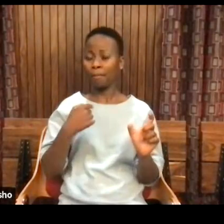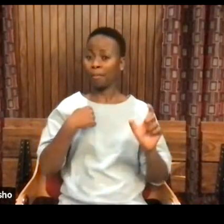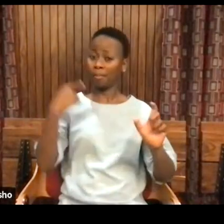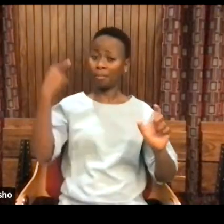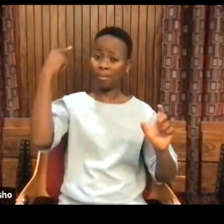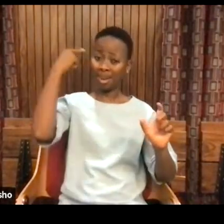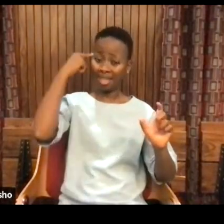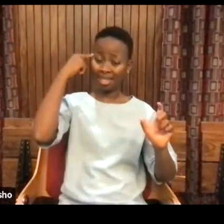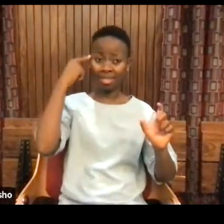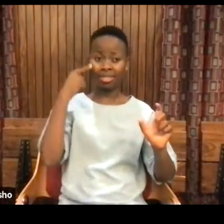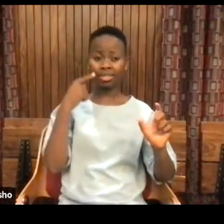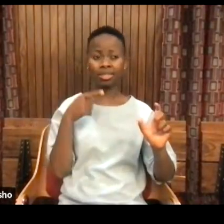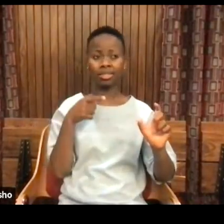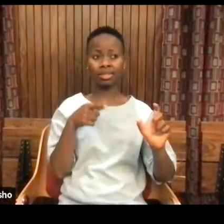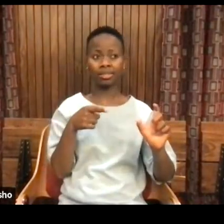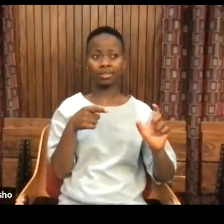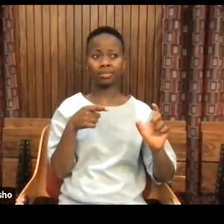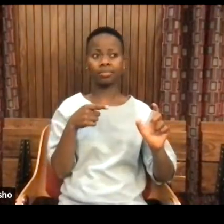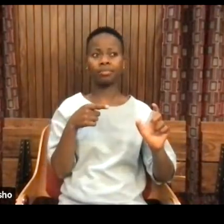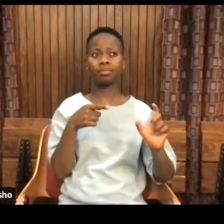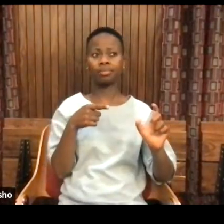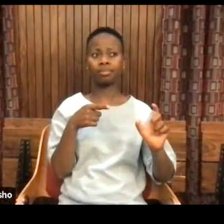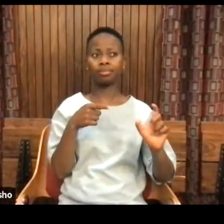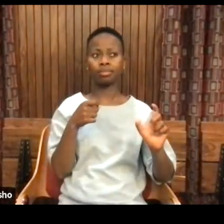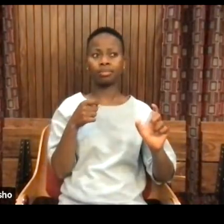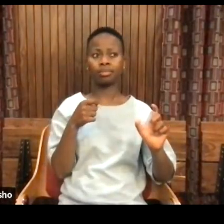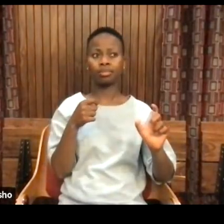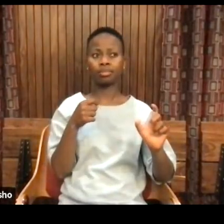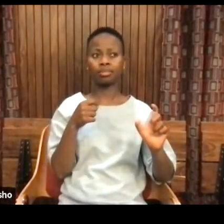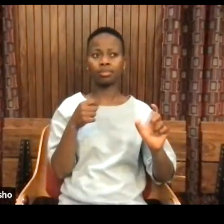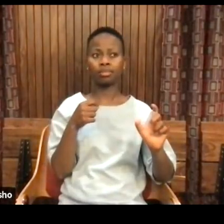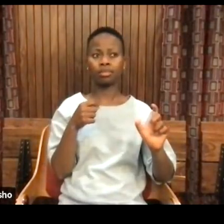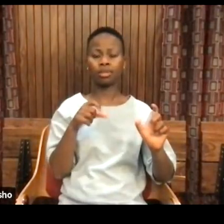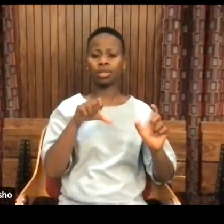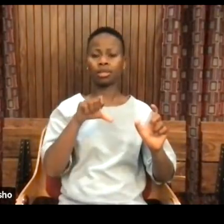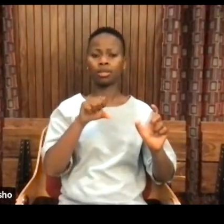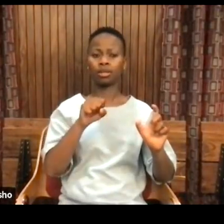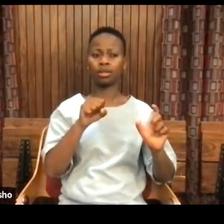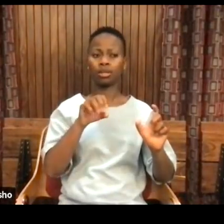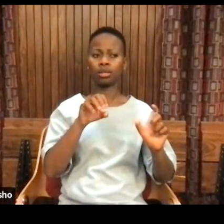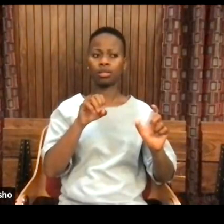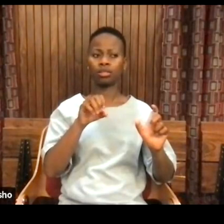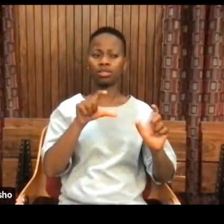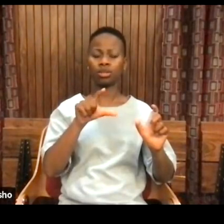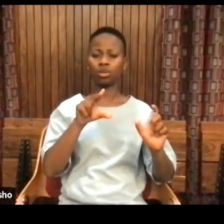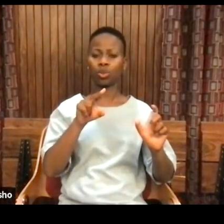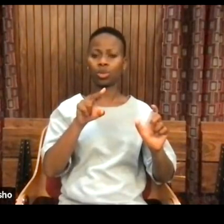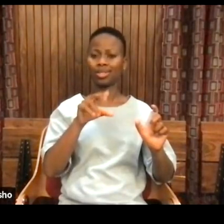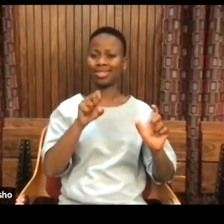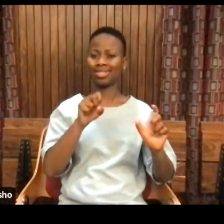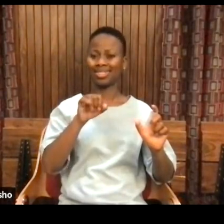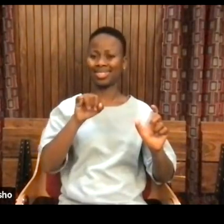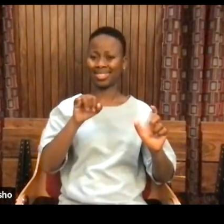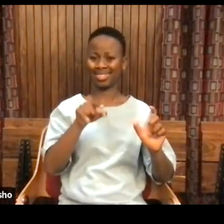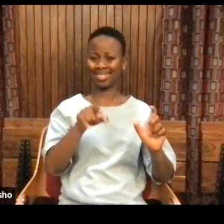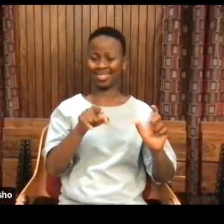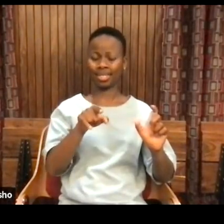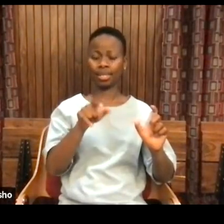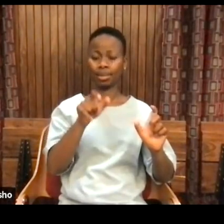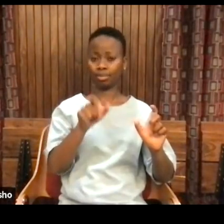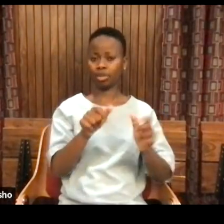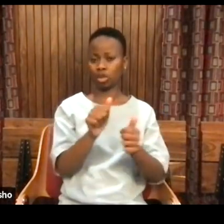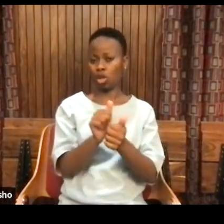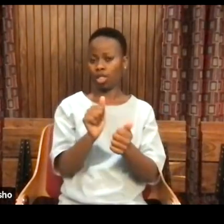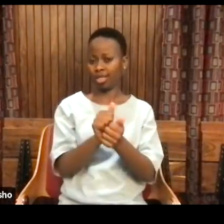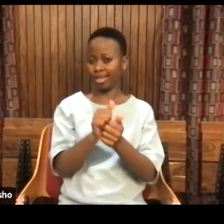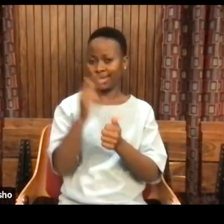basically the tension as I see it is that, so Lucy L.A.'s, one of the colleagues in Twit's philosophy has